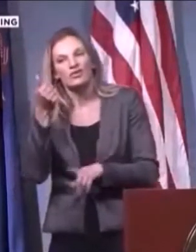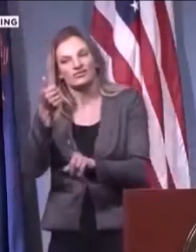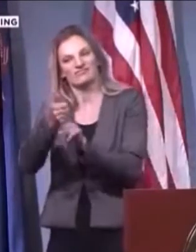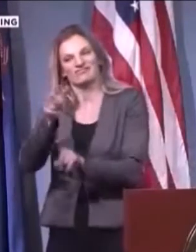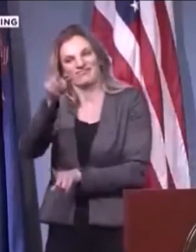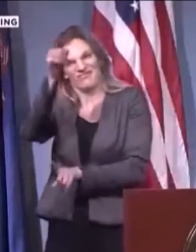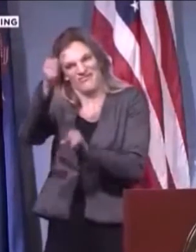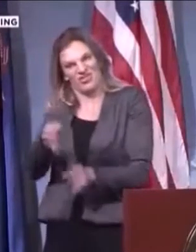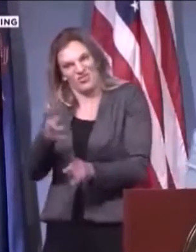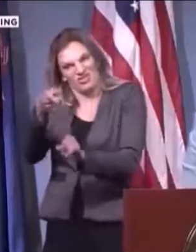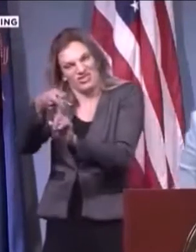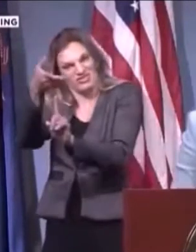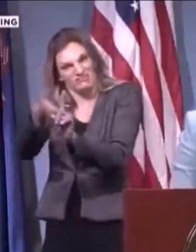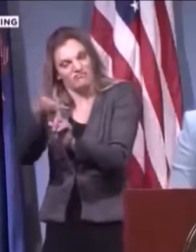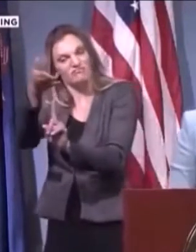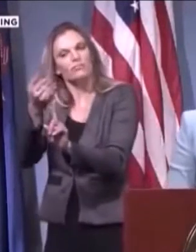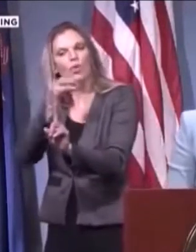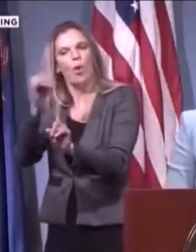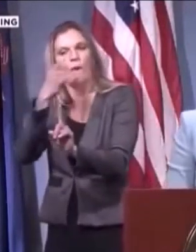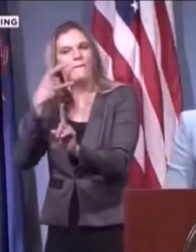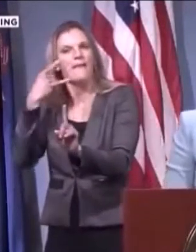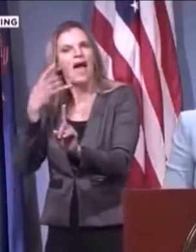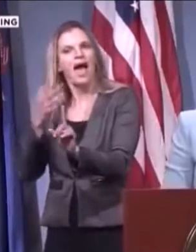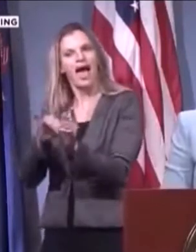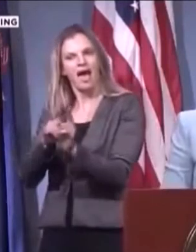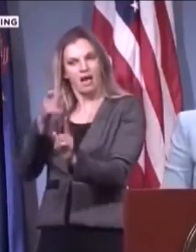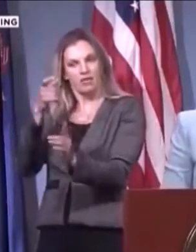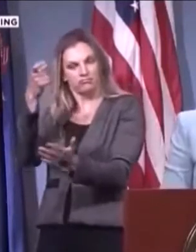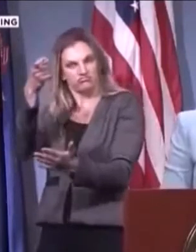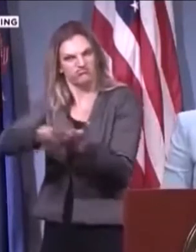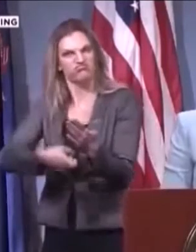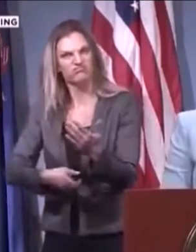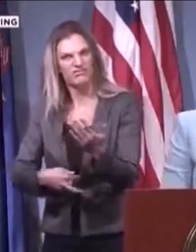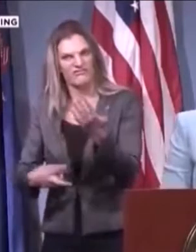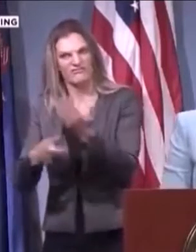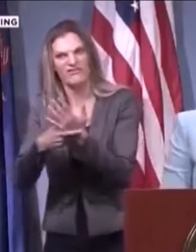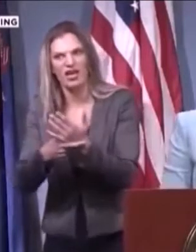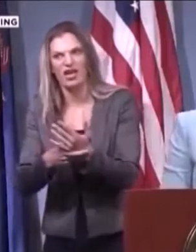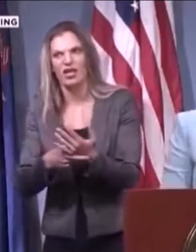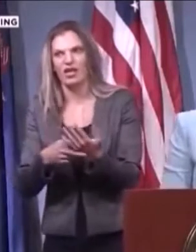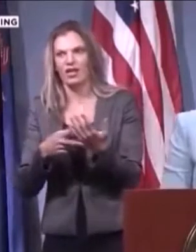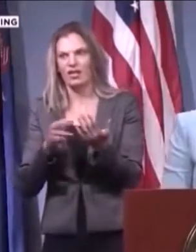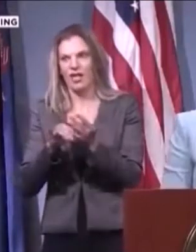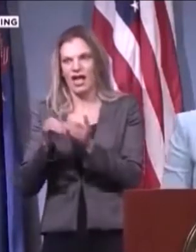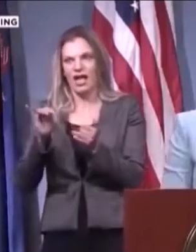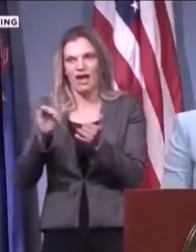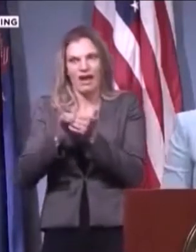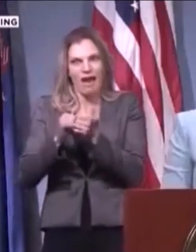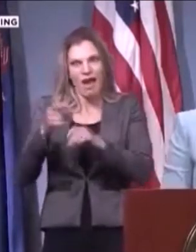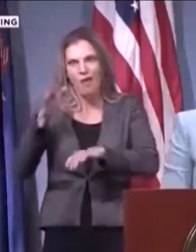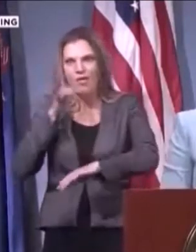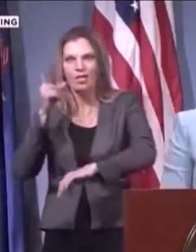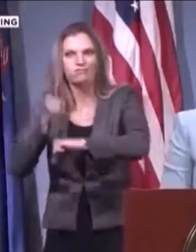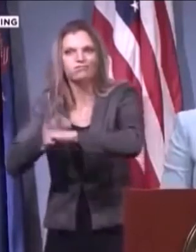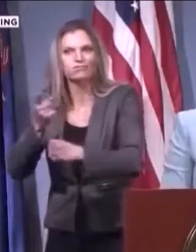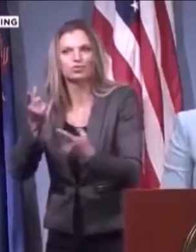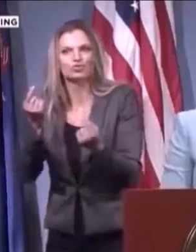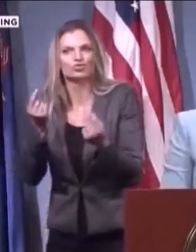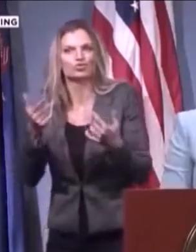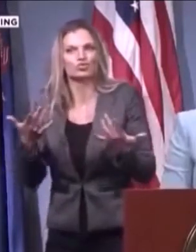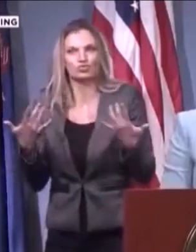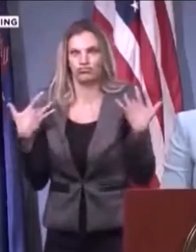fidgeting around with it. And she's touching the side that she breathes into. She sneezes into, she coughs into, right? She's